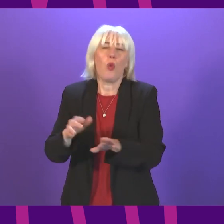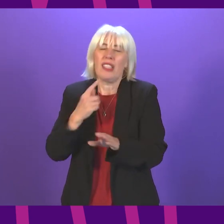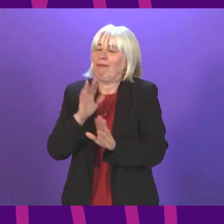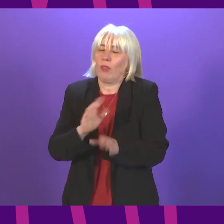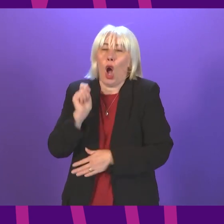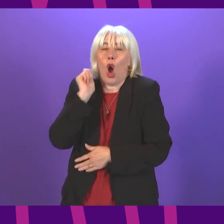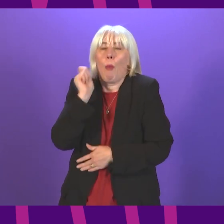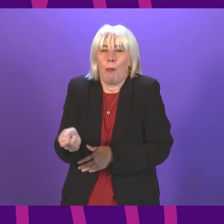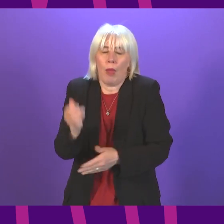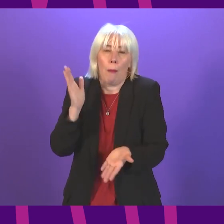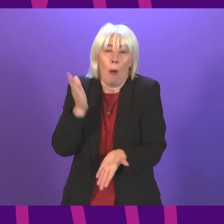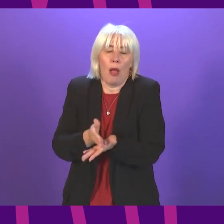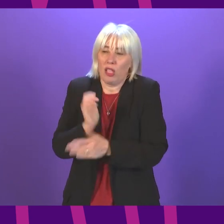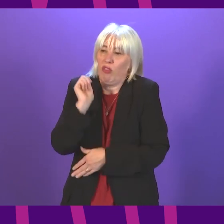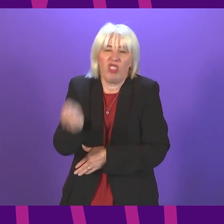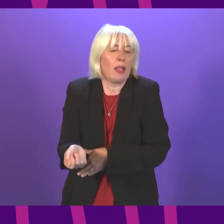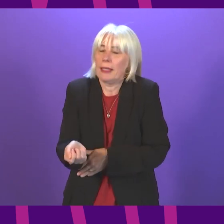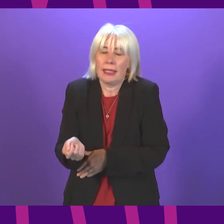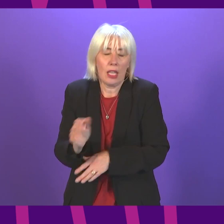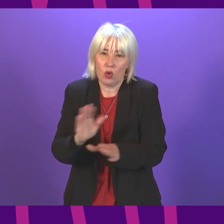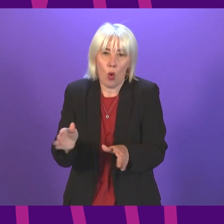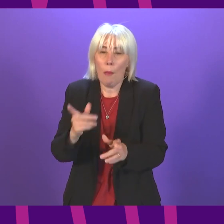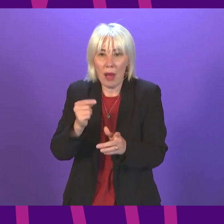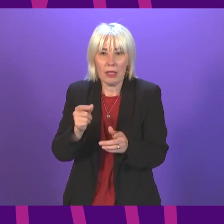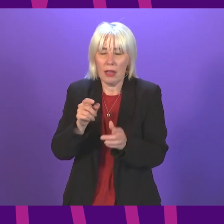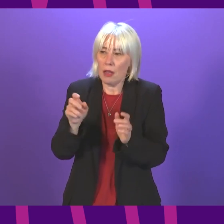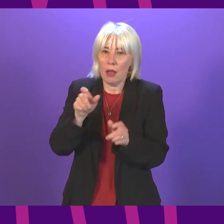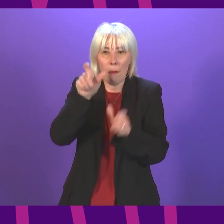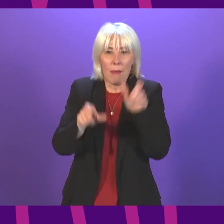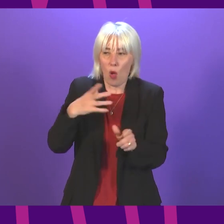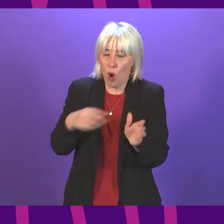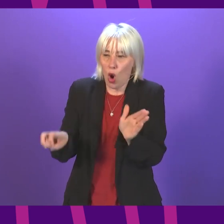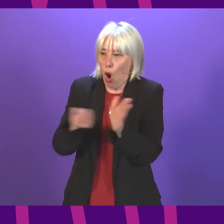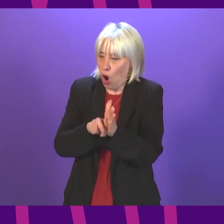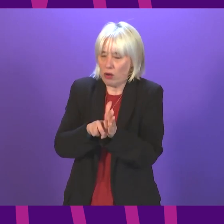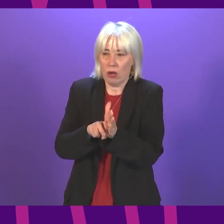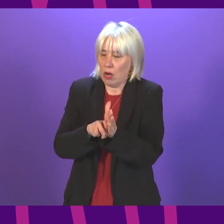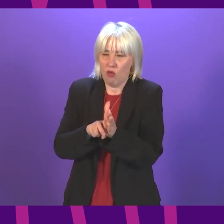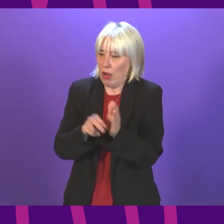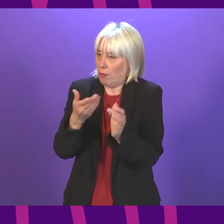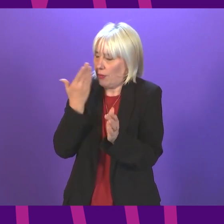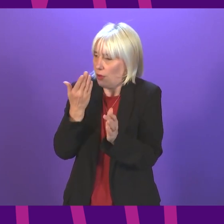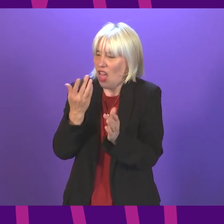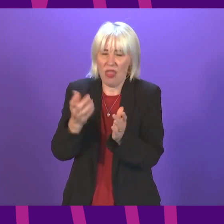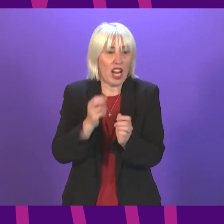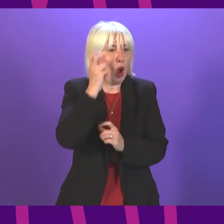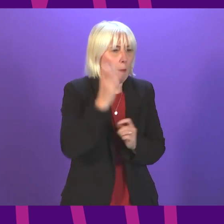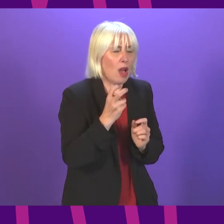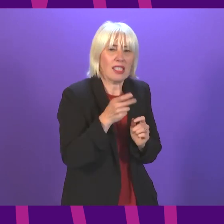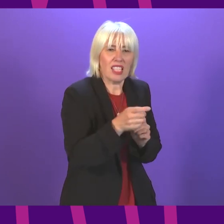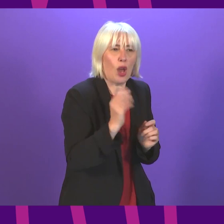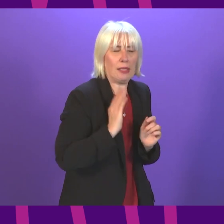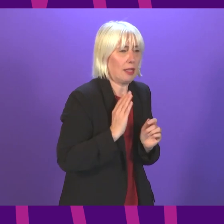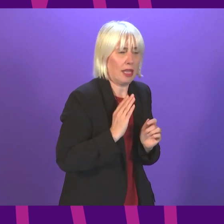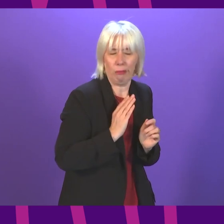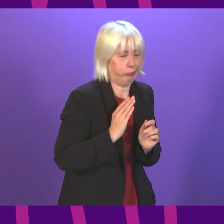Key workers aren't getting the fair deal they deserve, and neither are passengers who can't even get replacement bus services on a Sunday. Abellio is making a